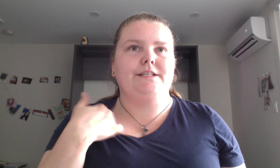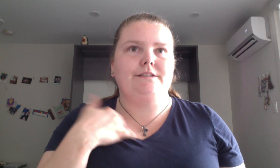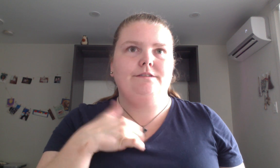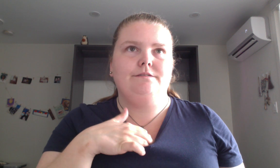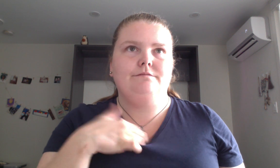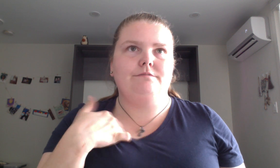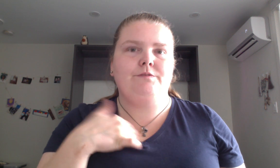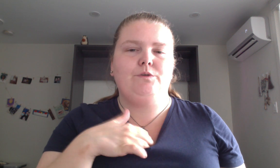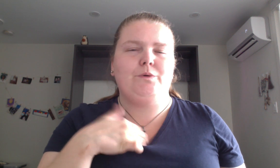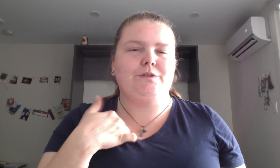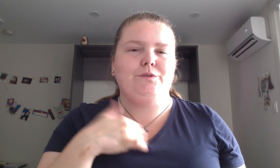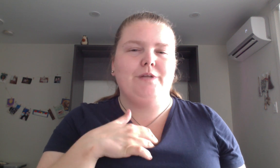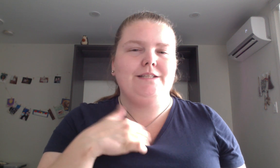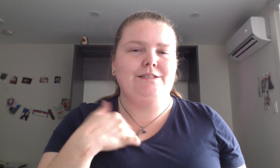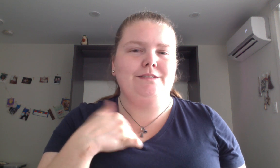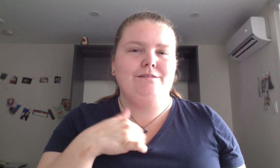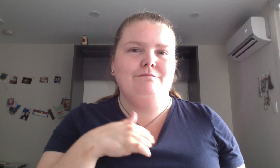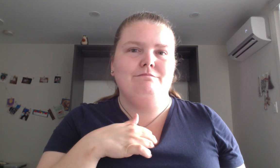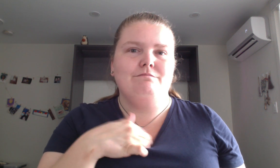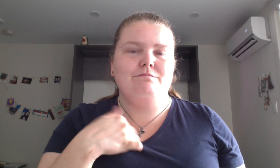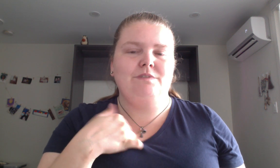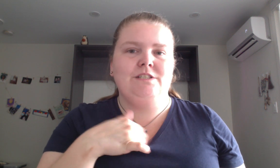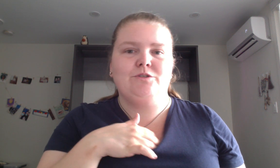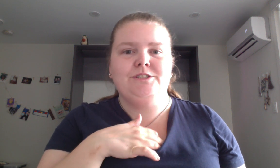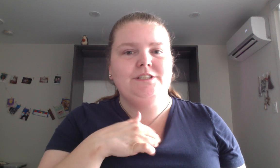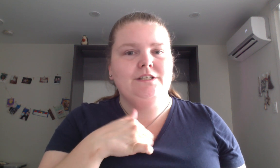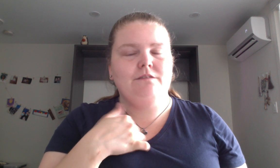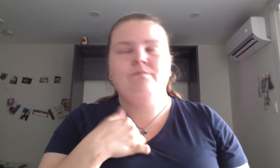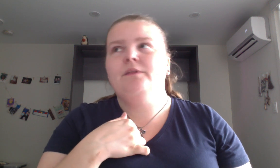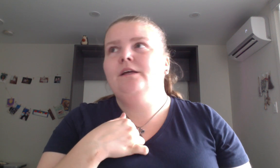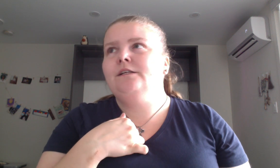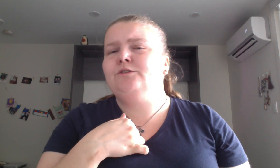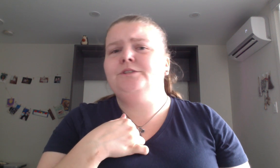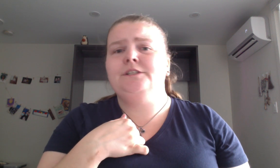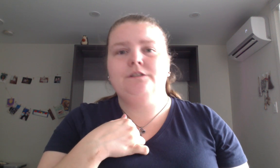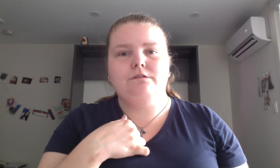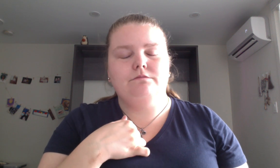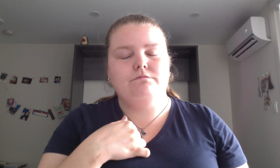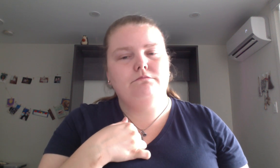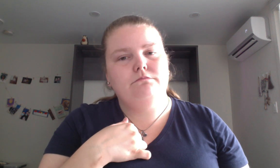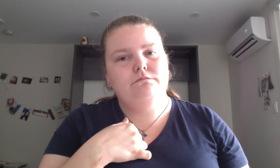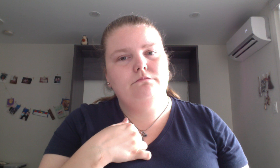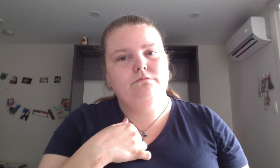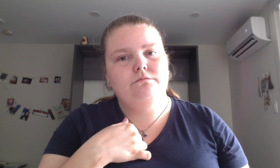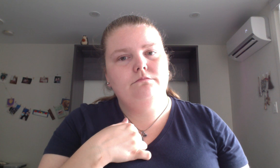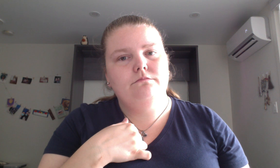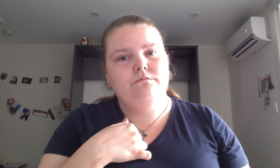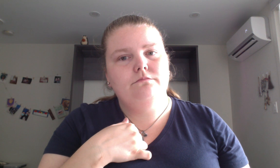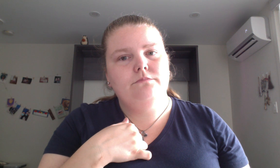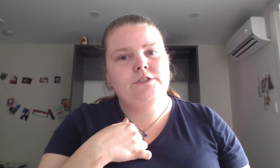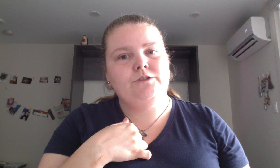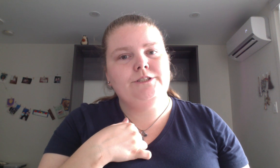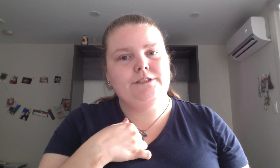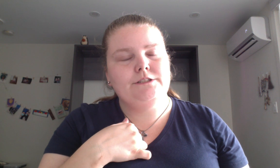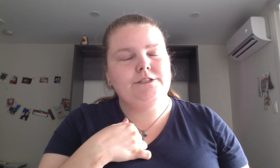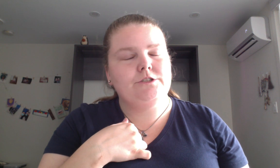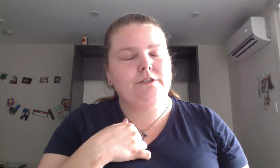if you want to do like nitricy nitricy nitric citron